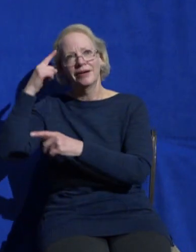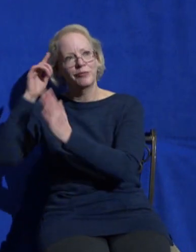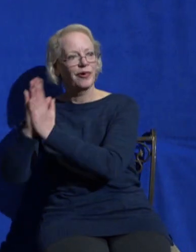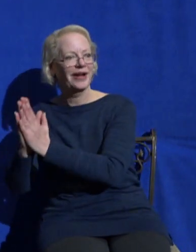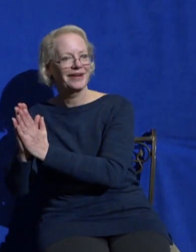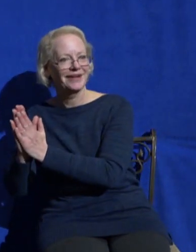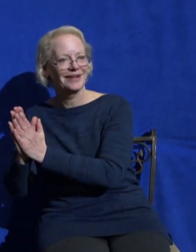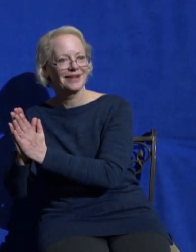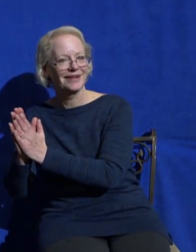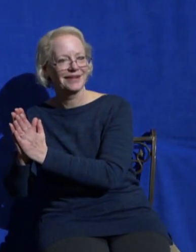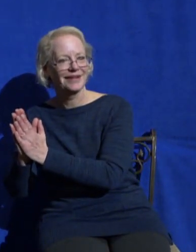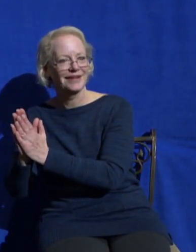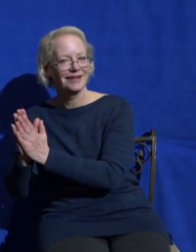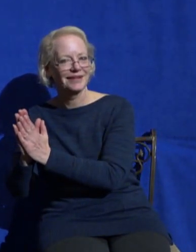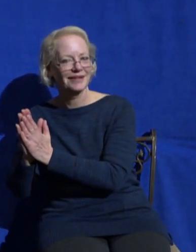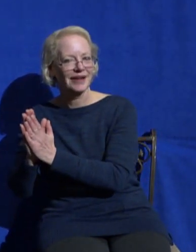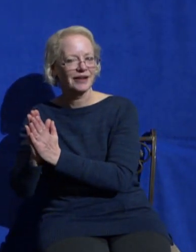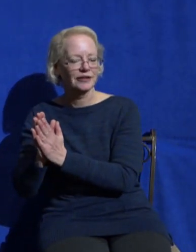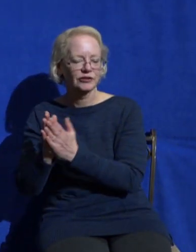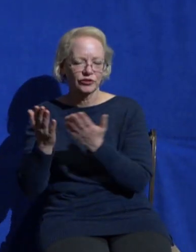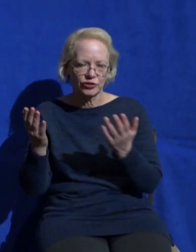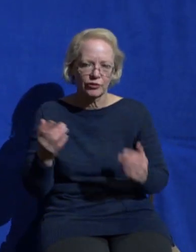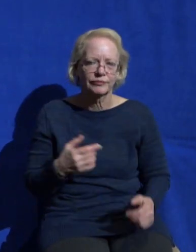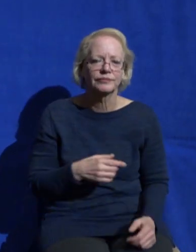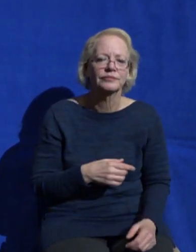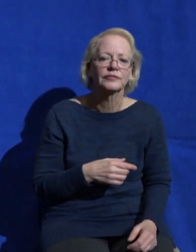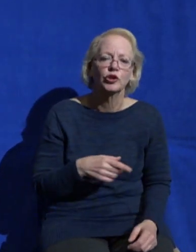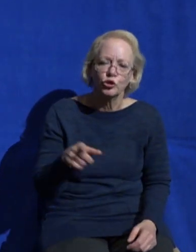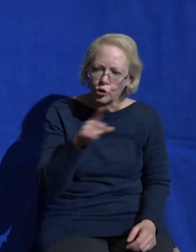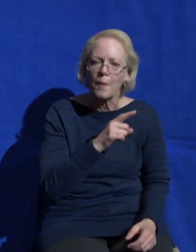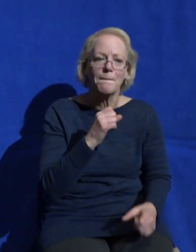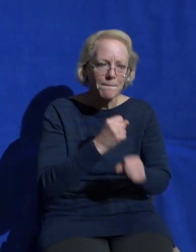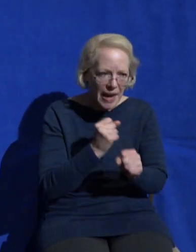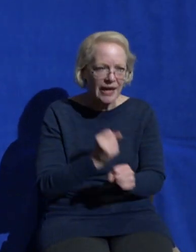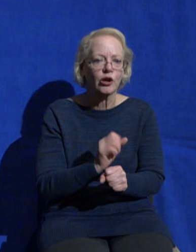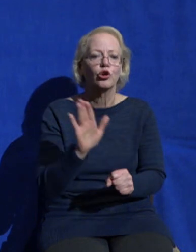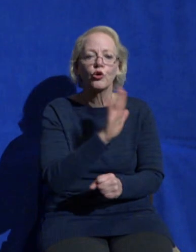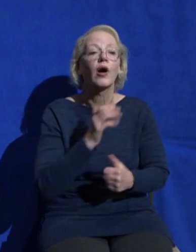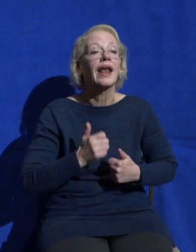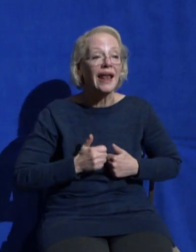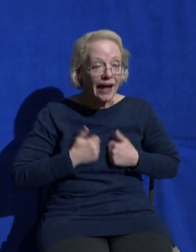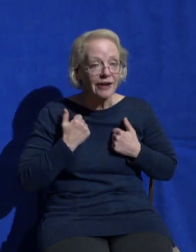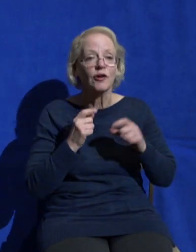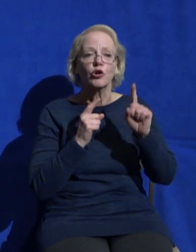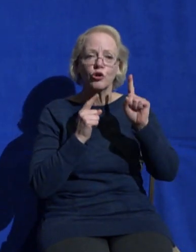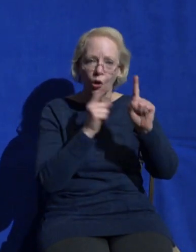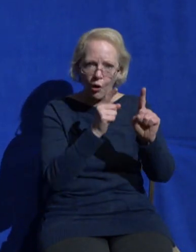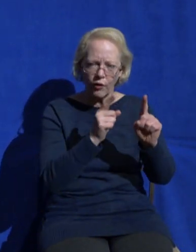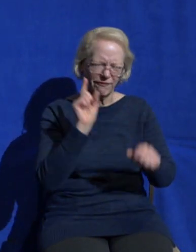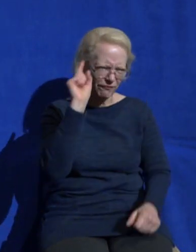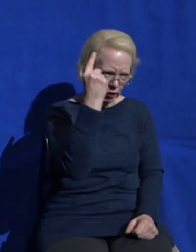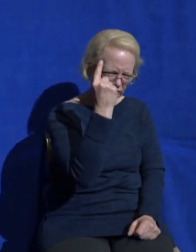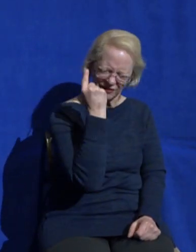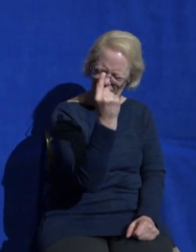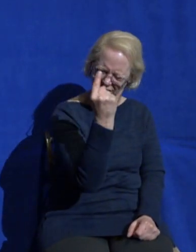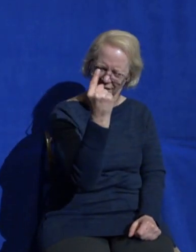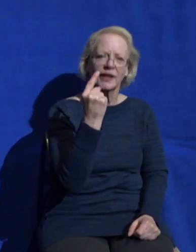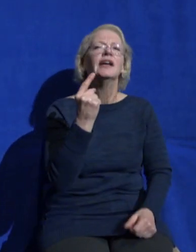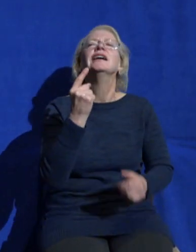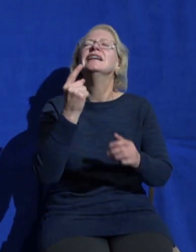and your redeemer your heavenly father who loves you and so you get it anywhere you can you don't have to walk around feeling shame and